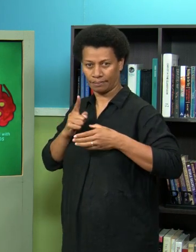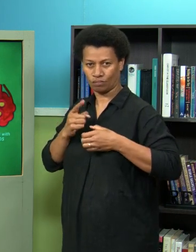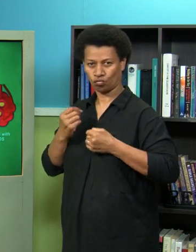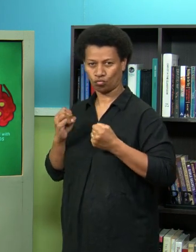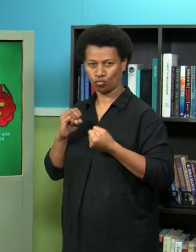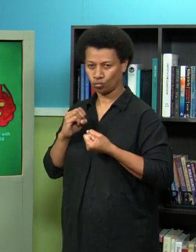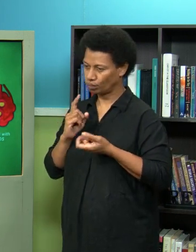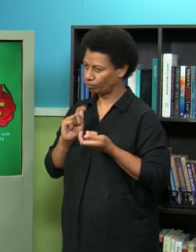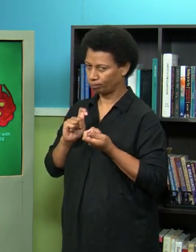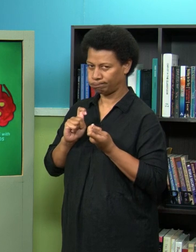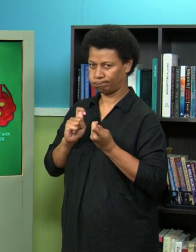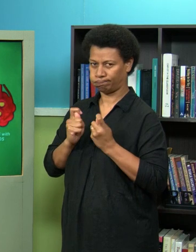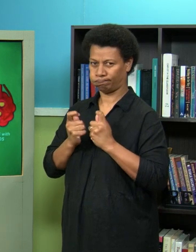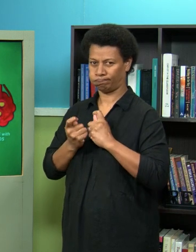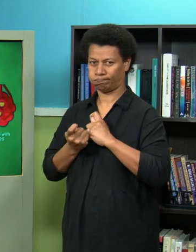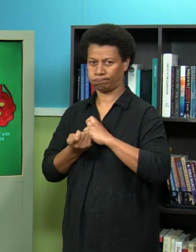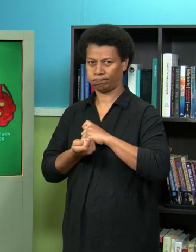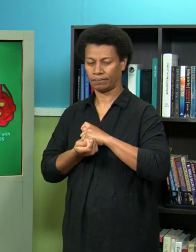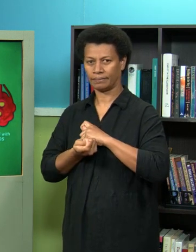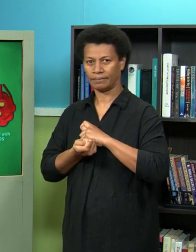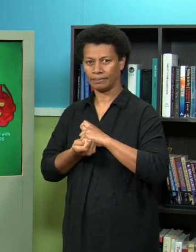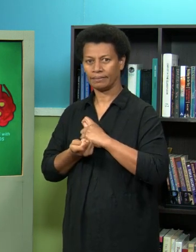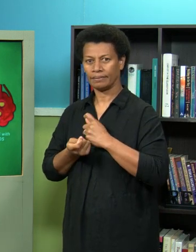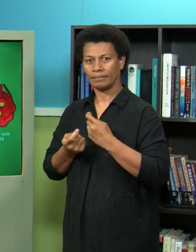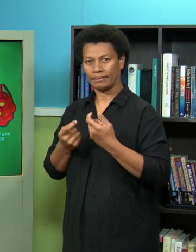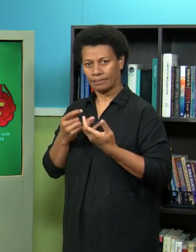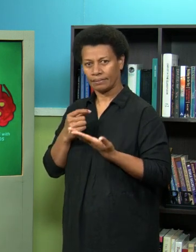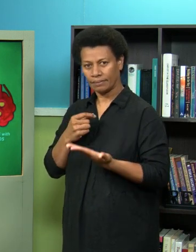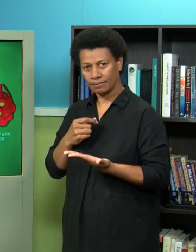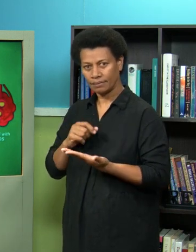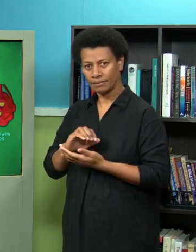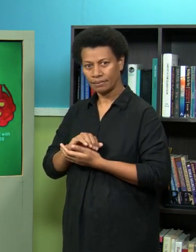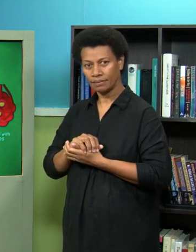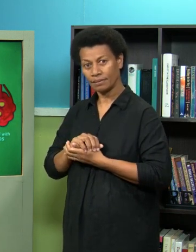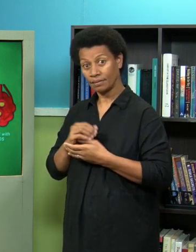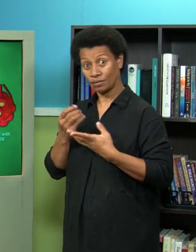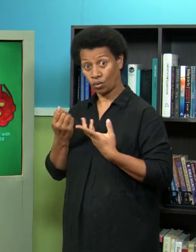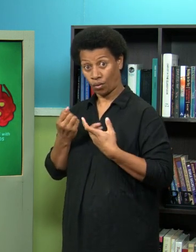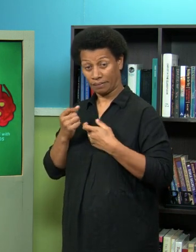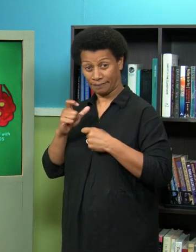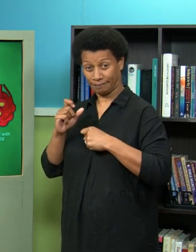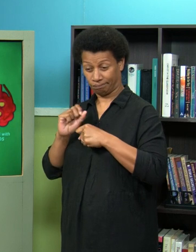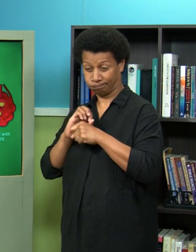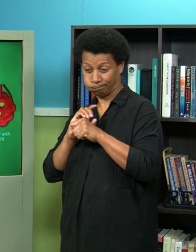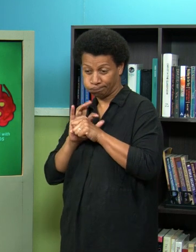seems to be the main area that causes trouble now as it starts to damage the lungs one of the first things it attacks